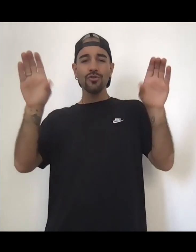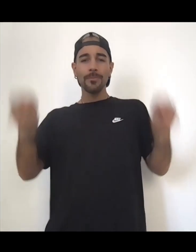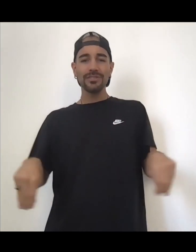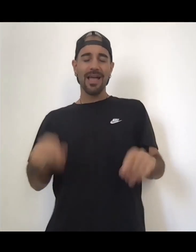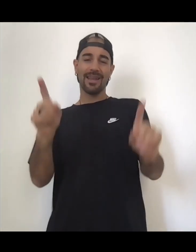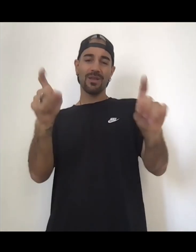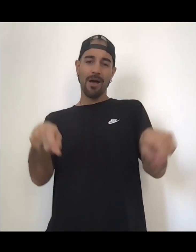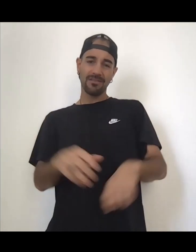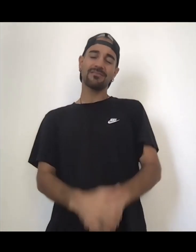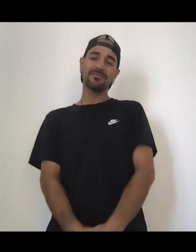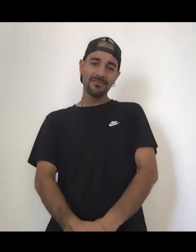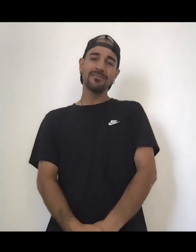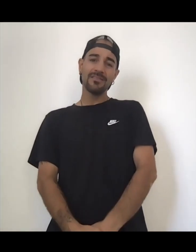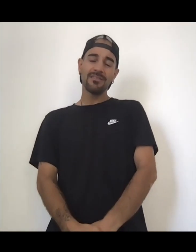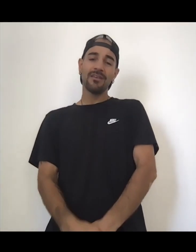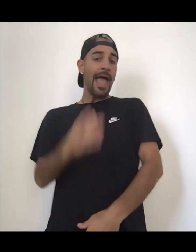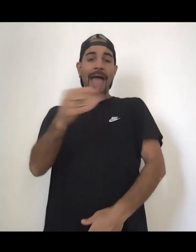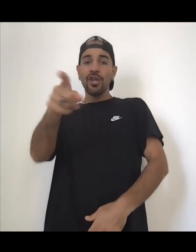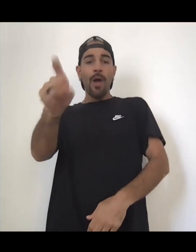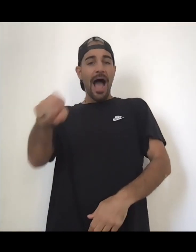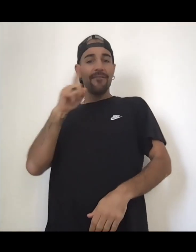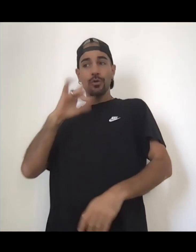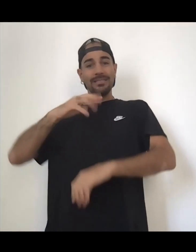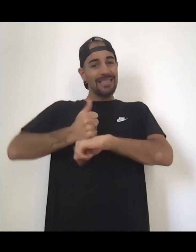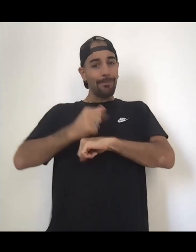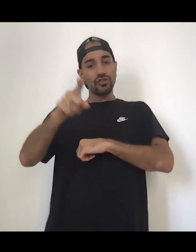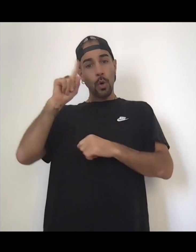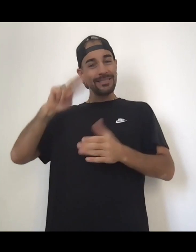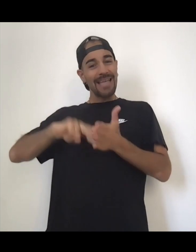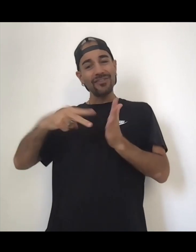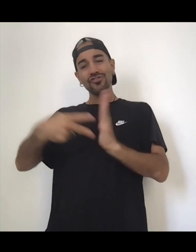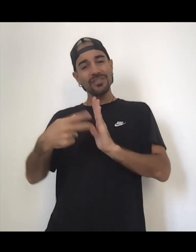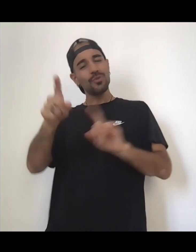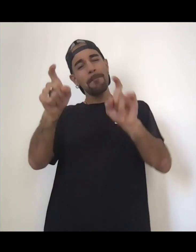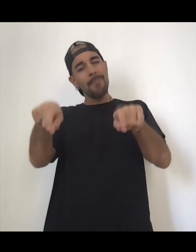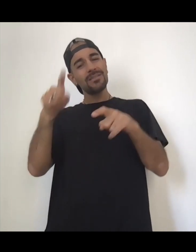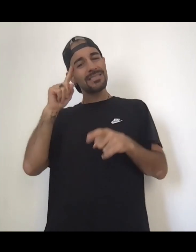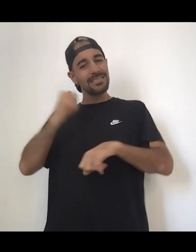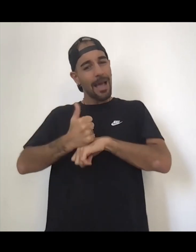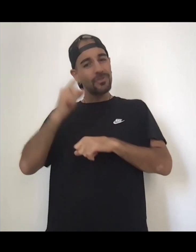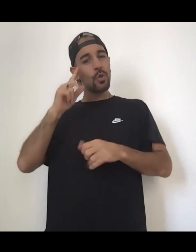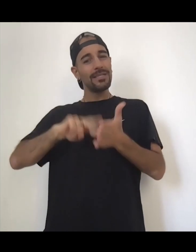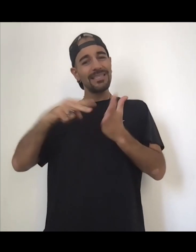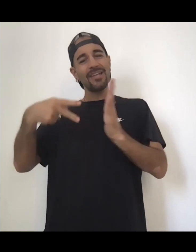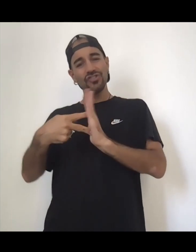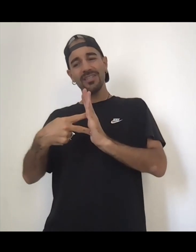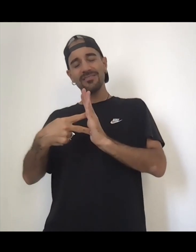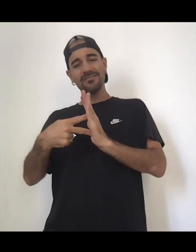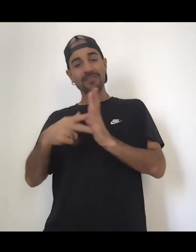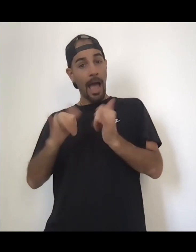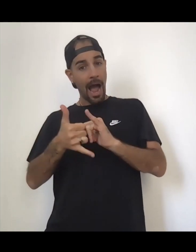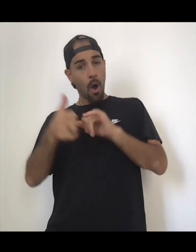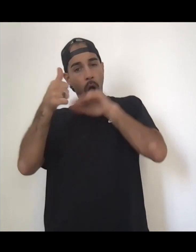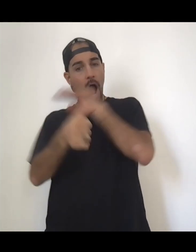need to be doing this under a full or sorry under a new moon if y'all are taking the fucking full moon workshop but not taking the new moon workshop